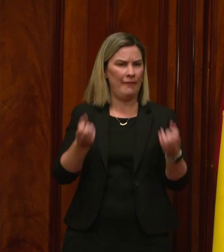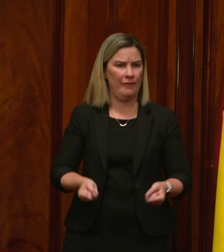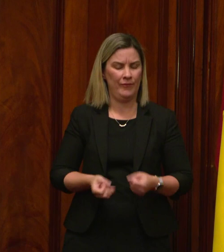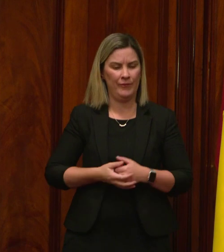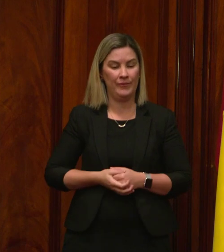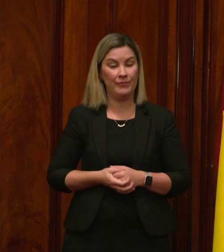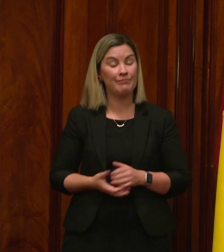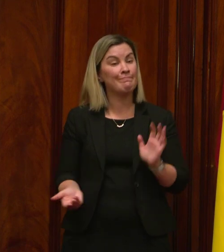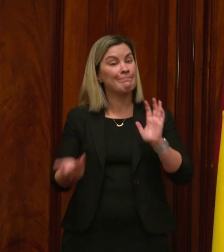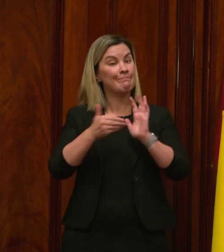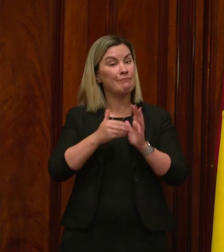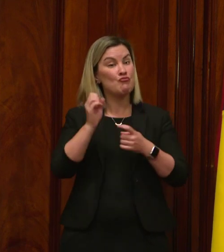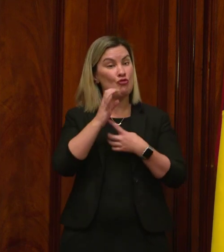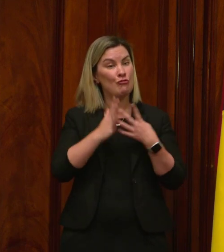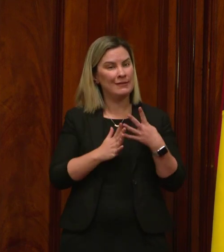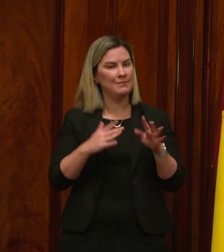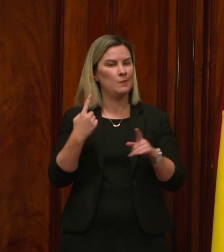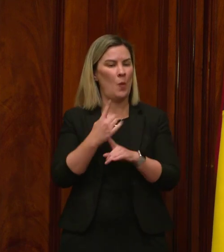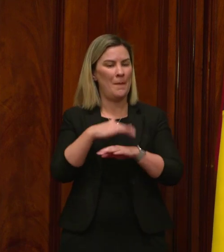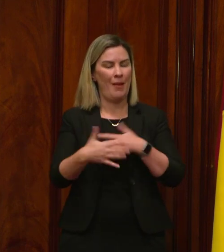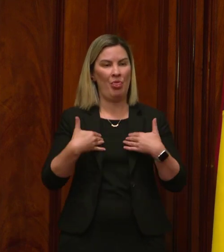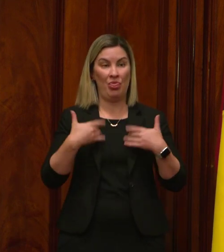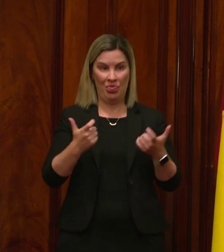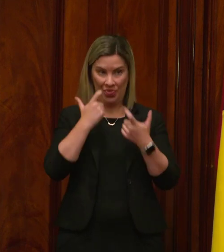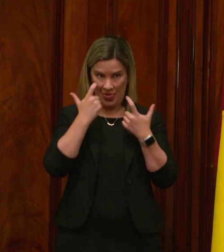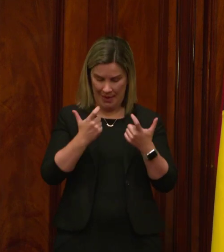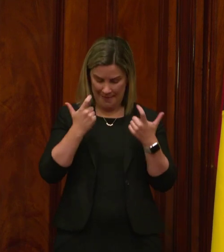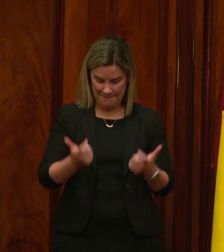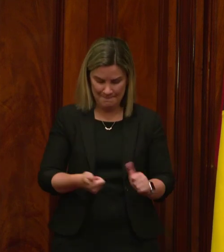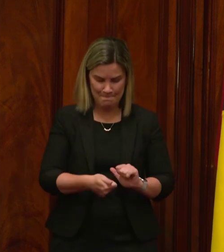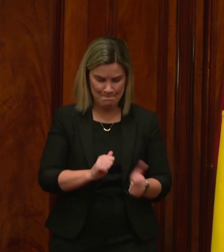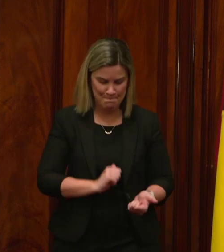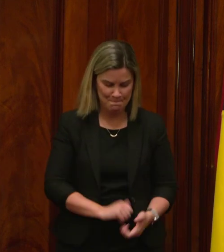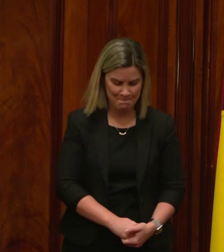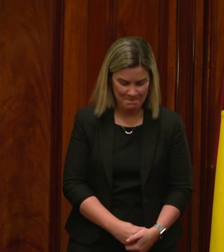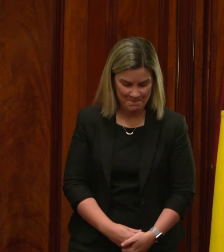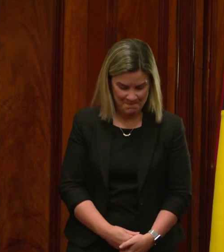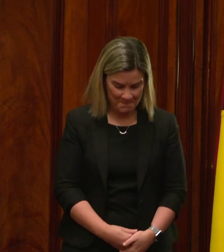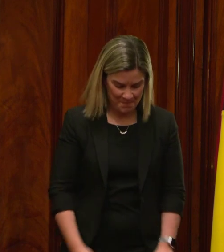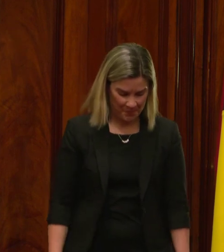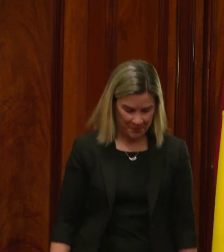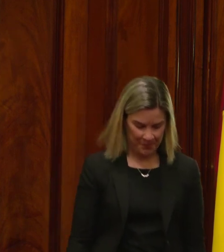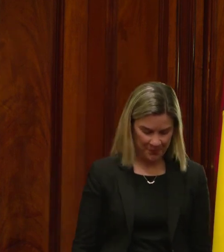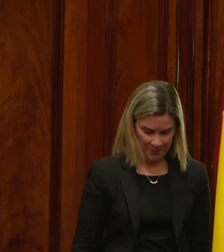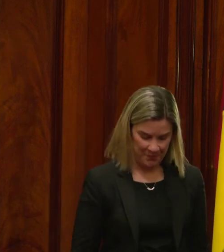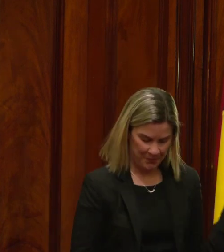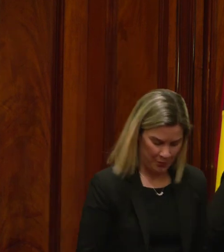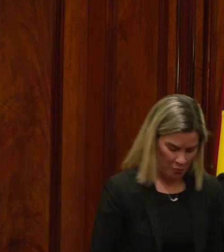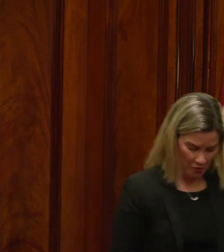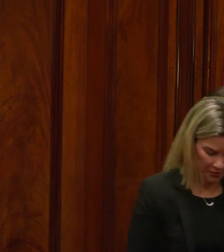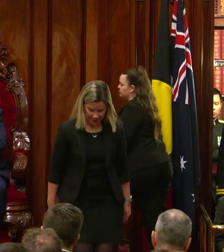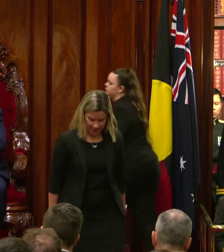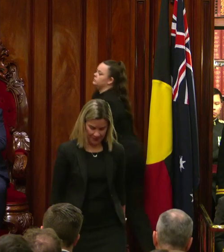Another priority concerns health care. The government has set out an agenda to ensure that every person in New South Wales